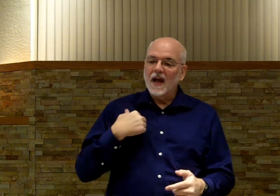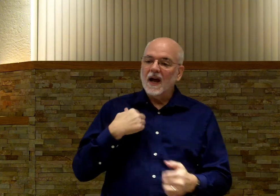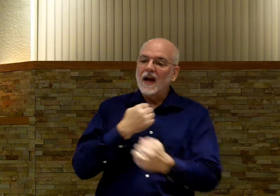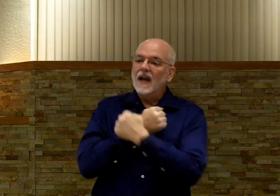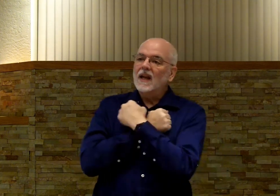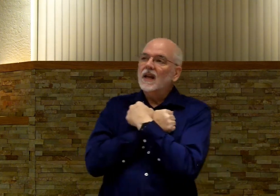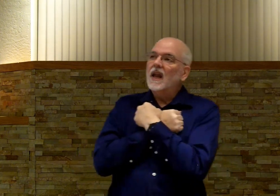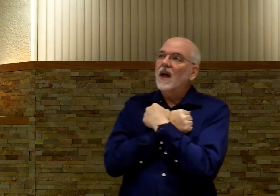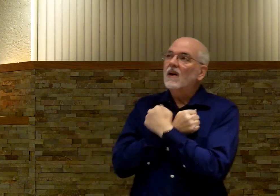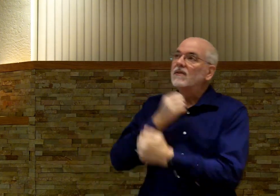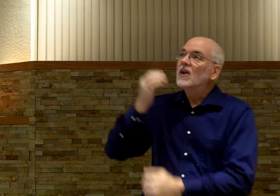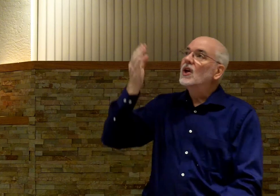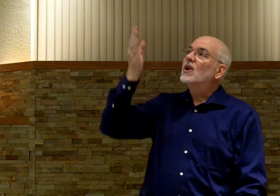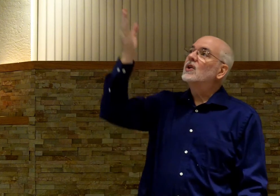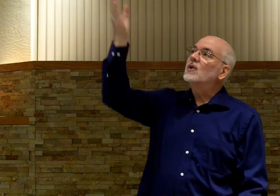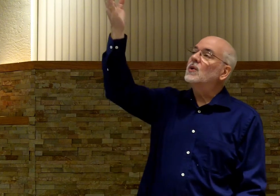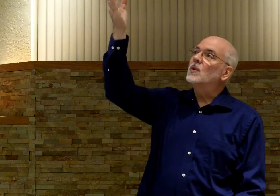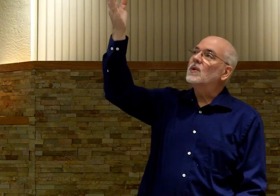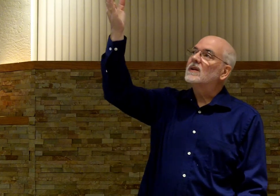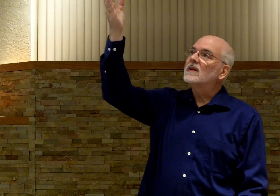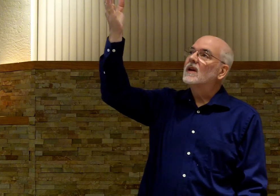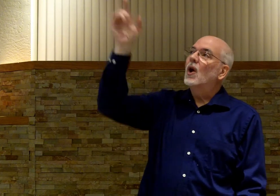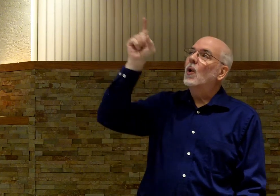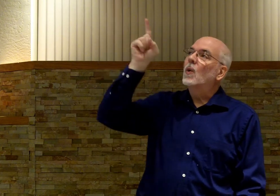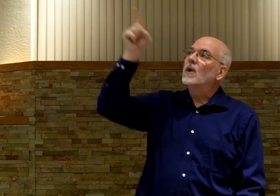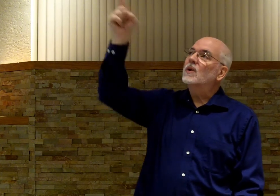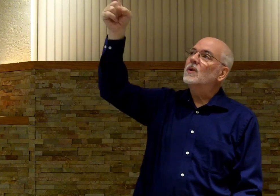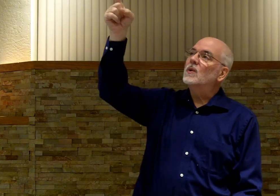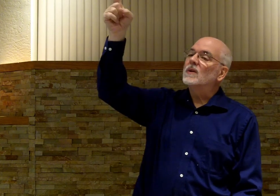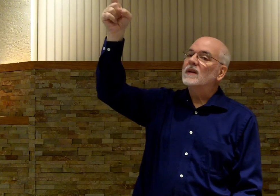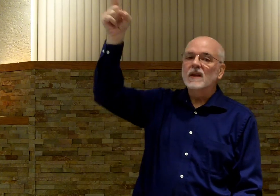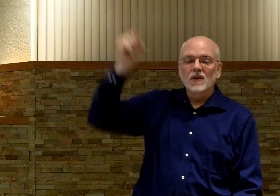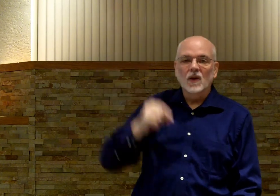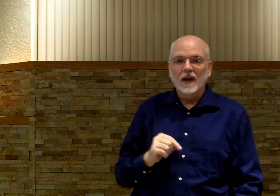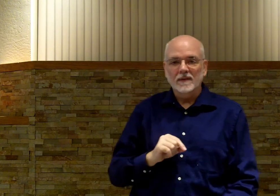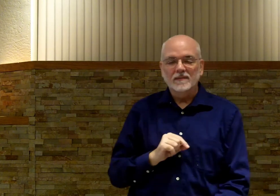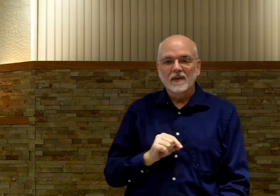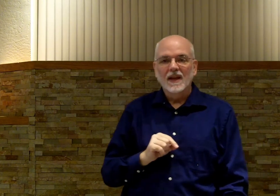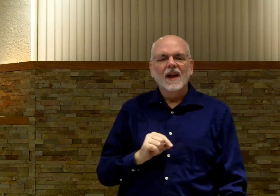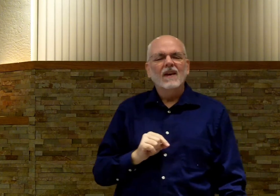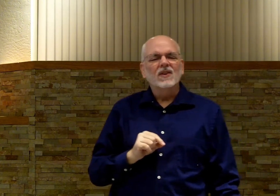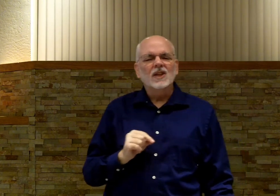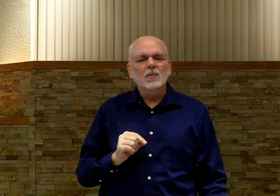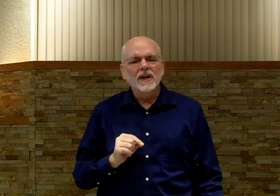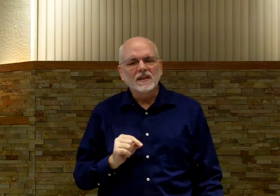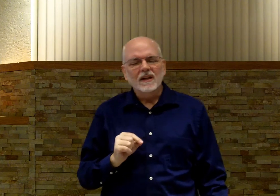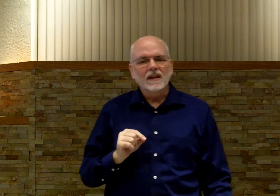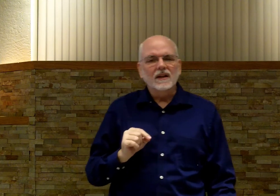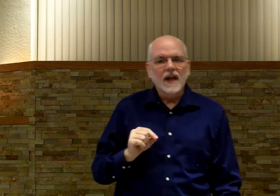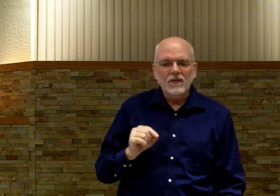I love you. Or you. Either way. For some reason, the deaf